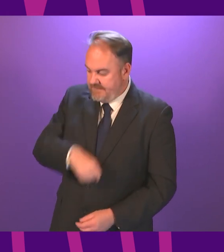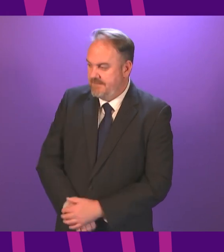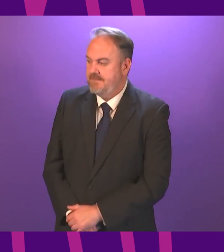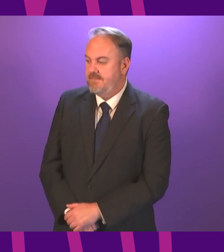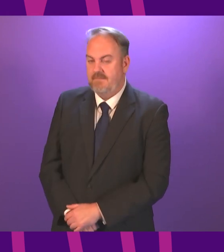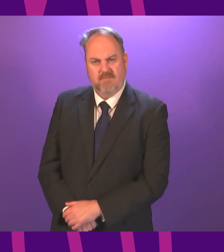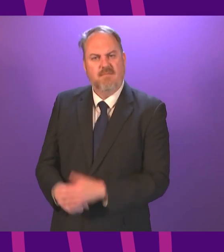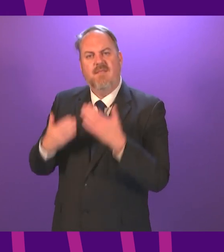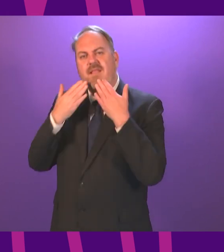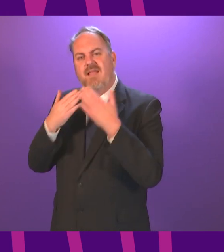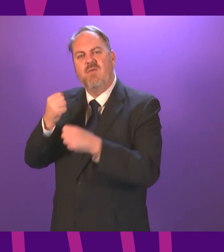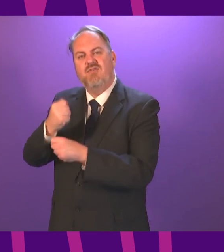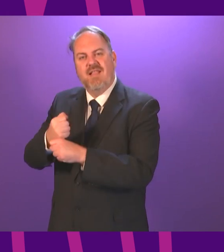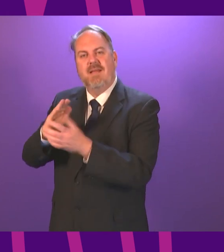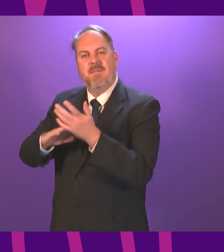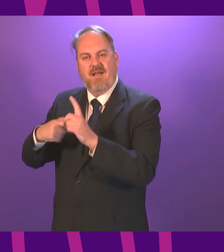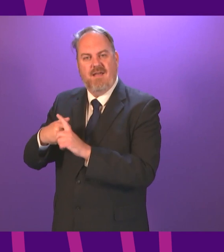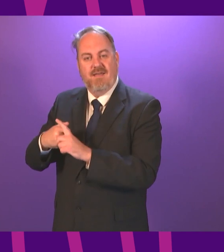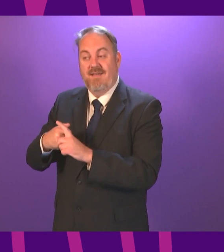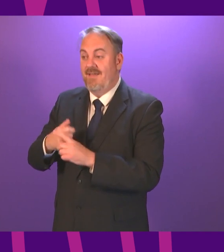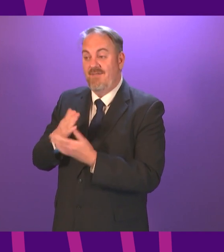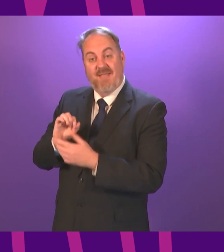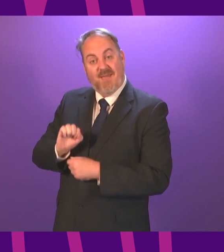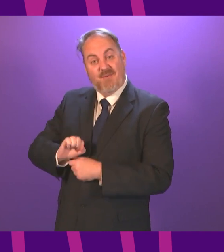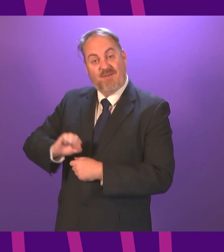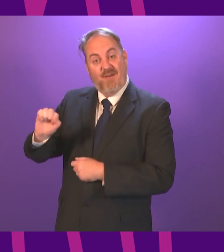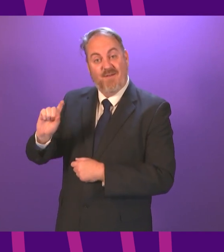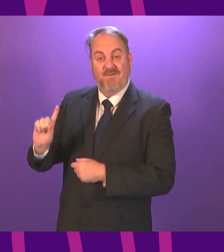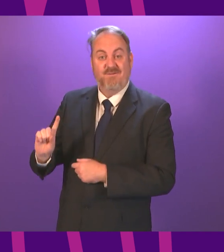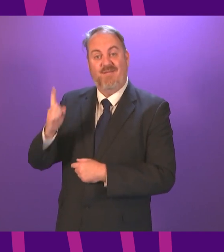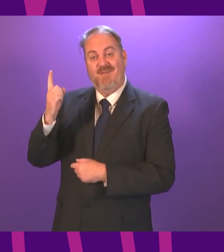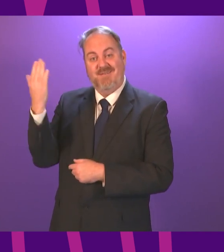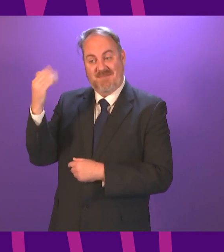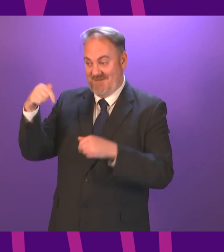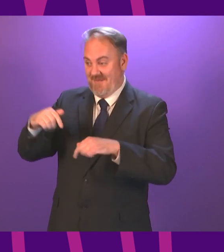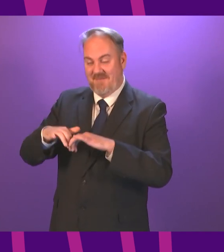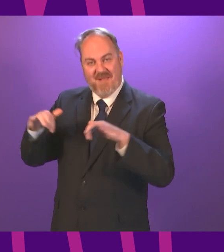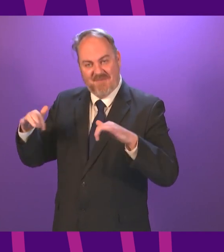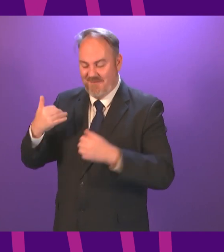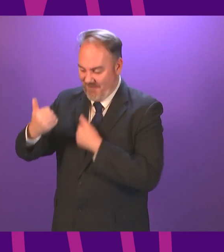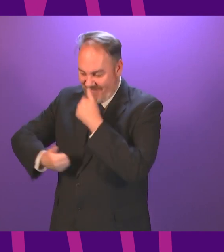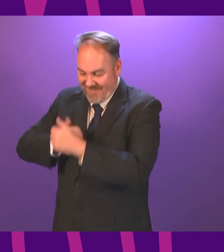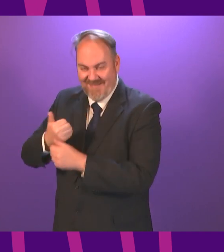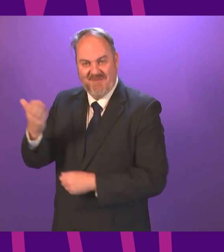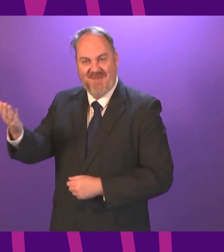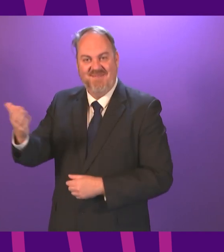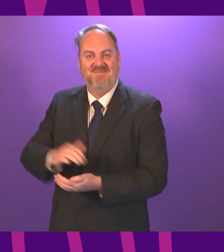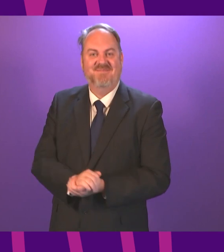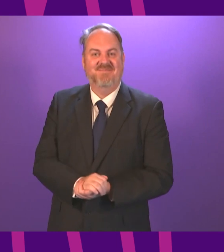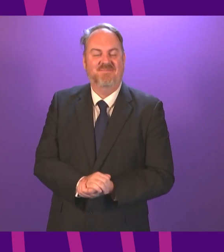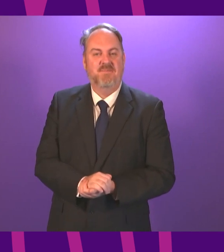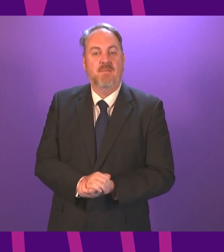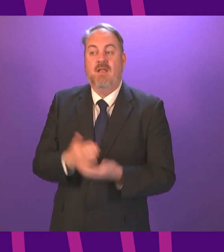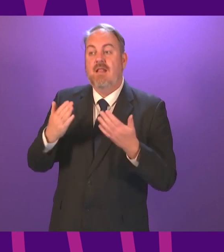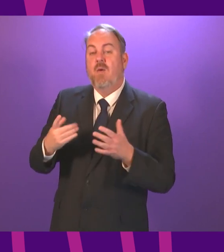And thank you to Gillian McKay and I should have said that that was her first speech in our Parliament today so well done. I would now like to